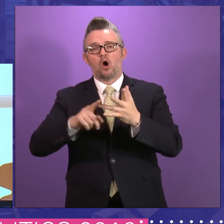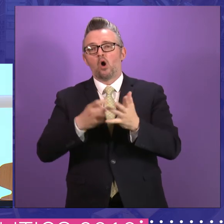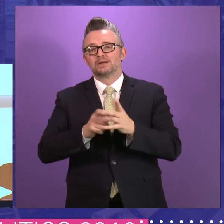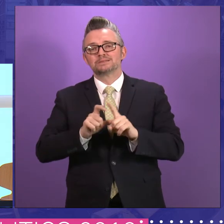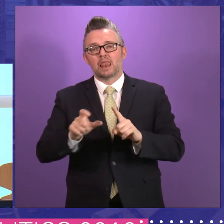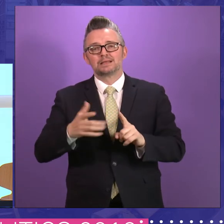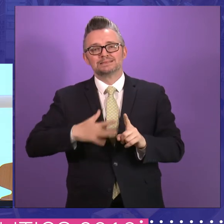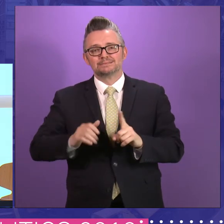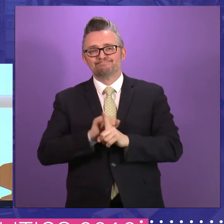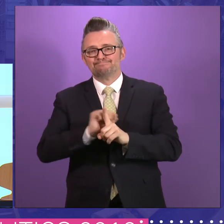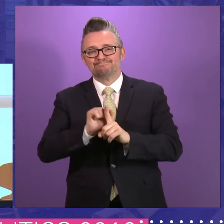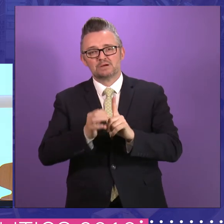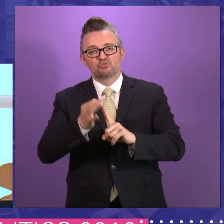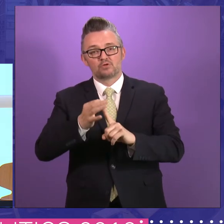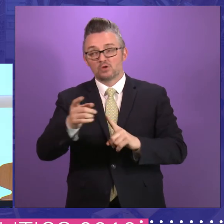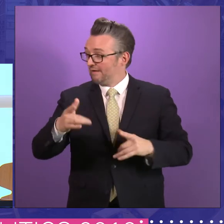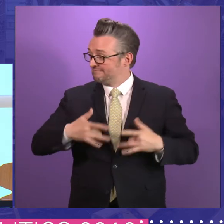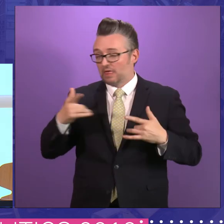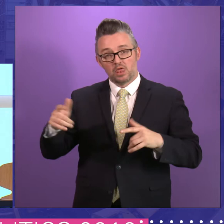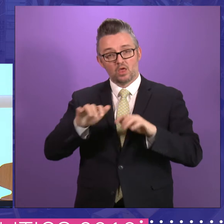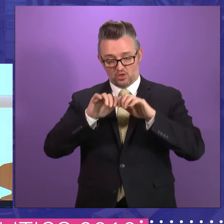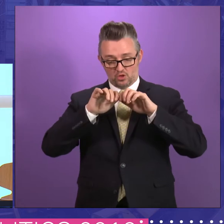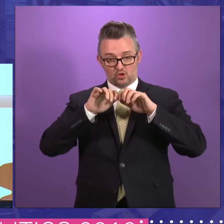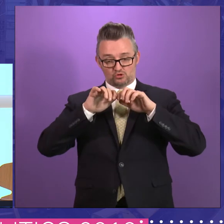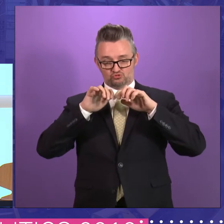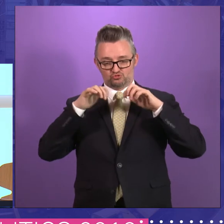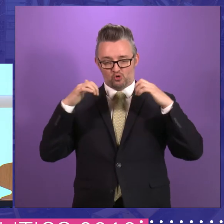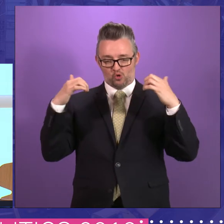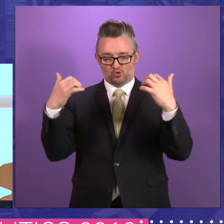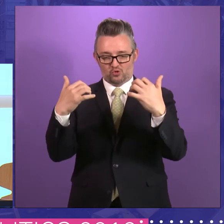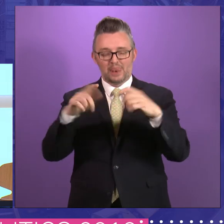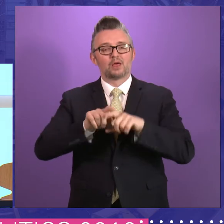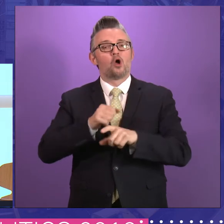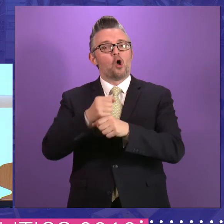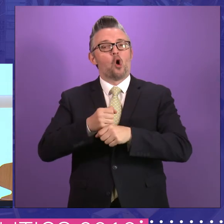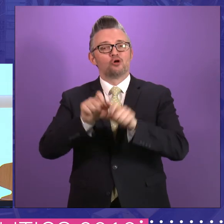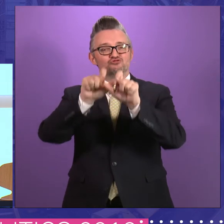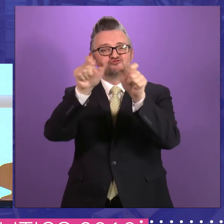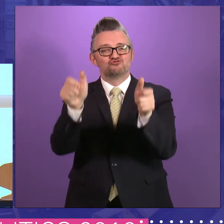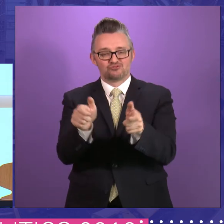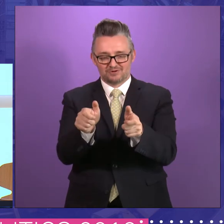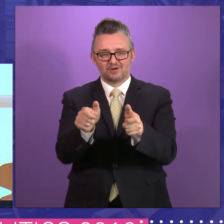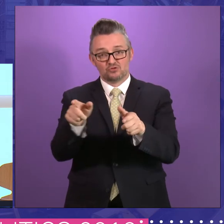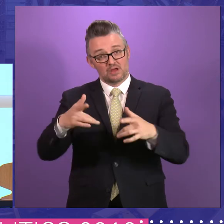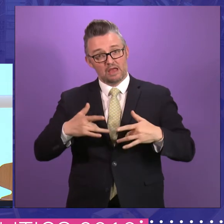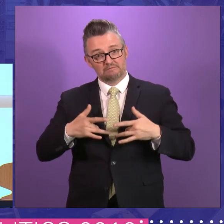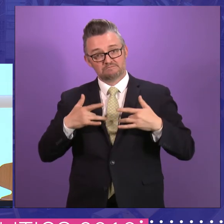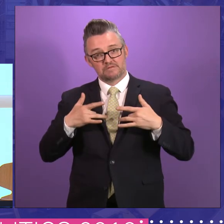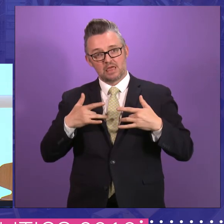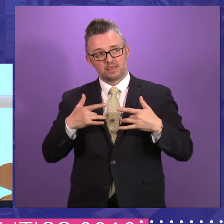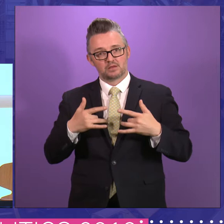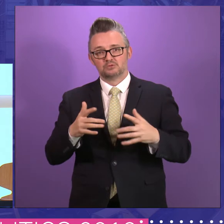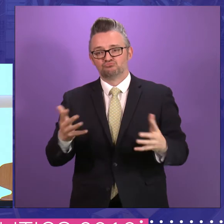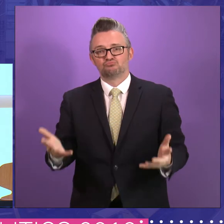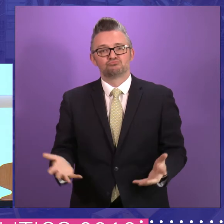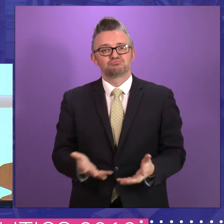the famous horseshoe shape which Henry referred to actually encouraged a sort